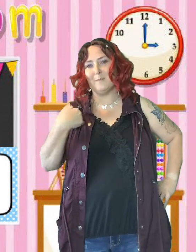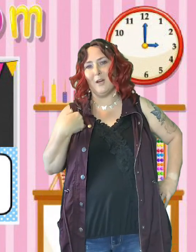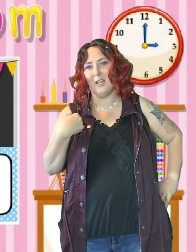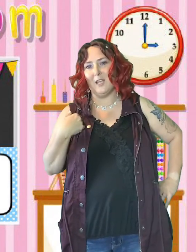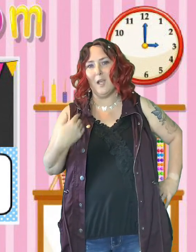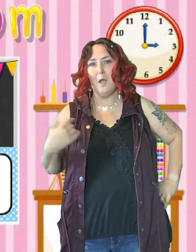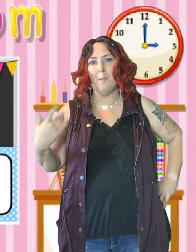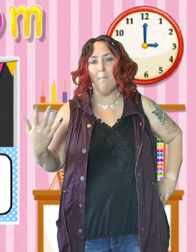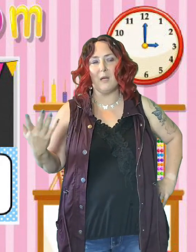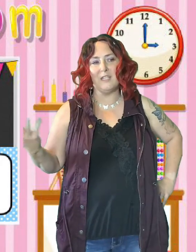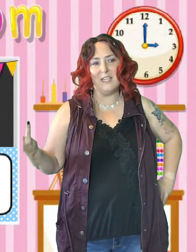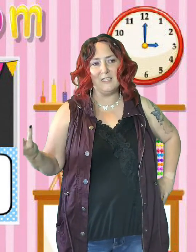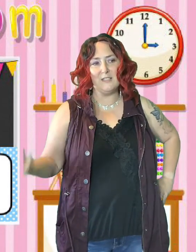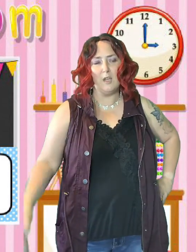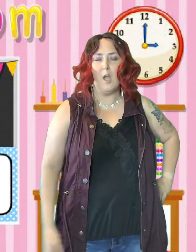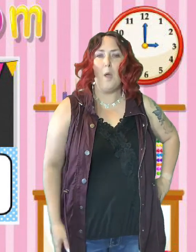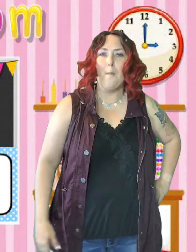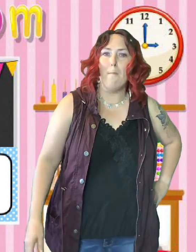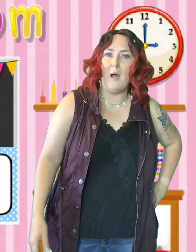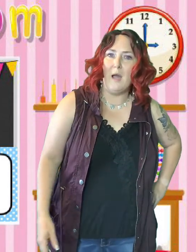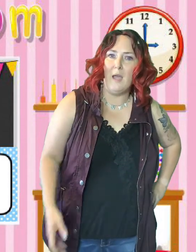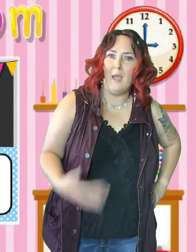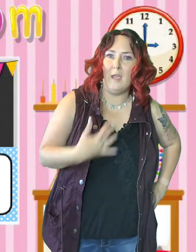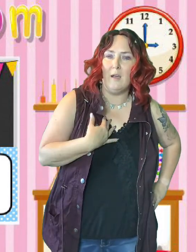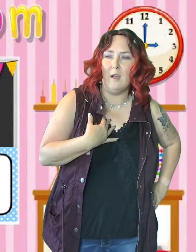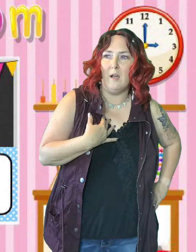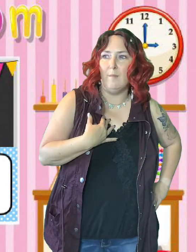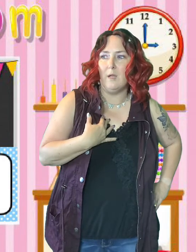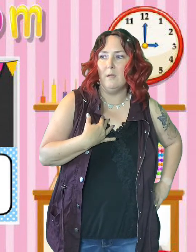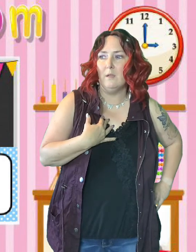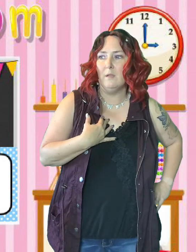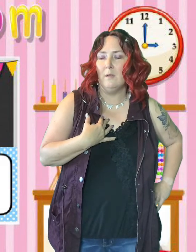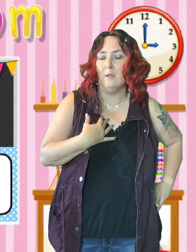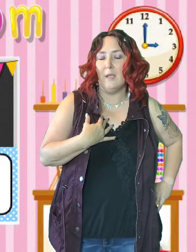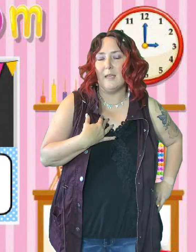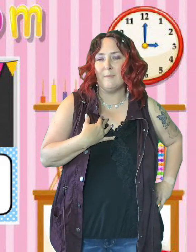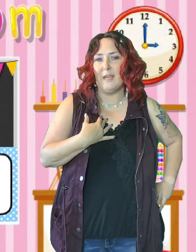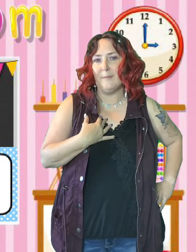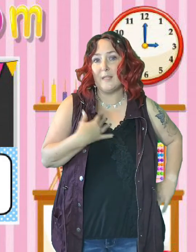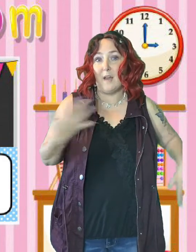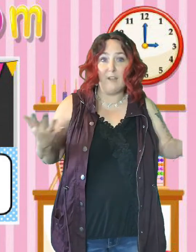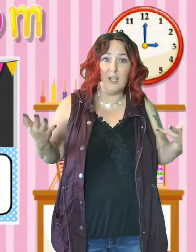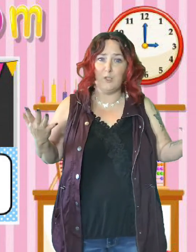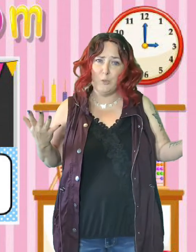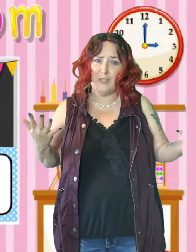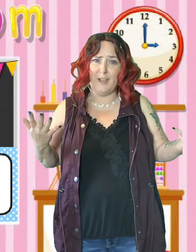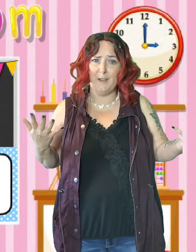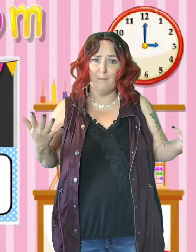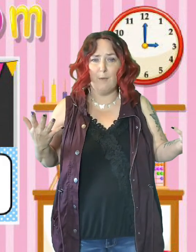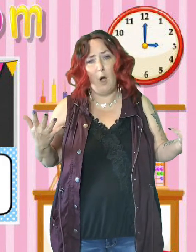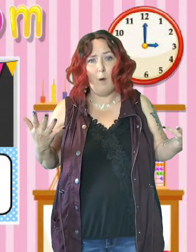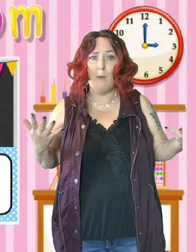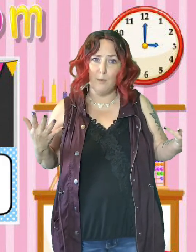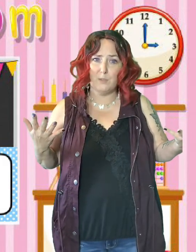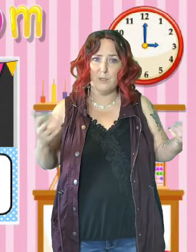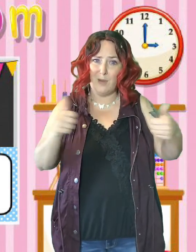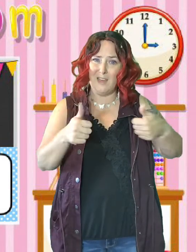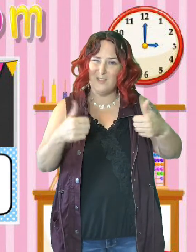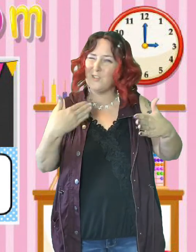Marty. Martes. My guess my name is kind of like a Tuesday. Almost, right? Just